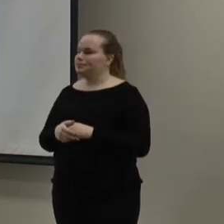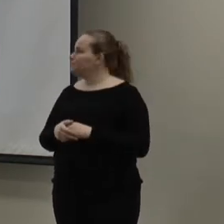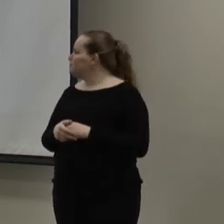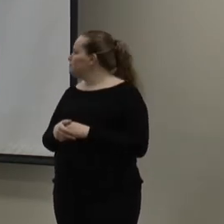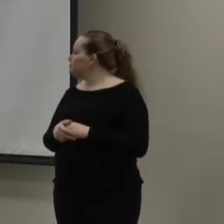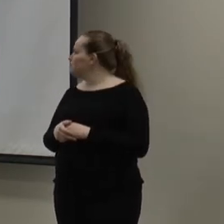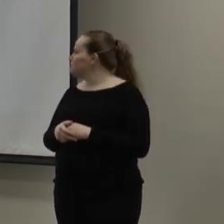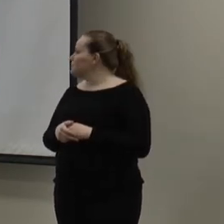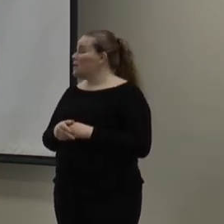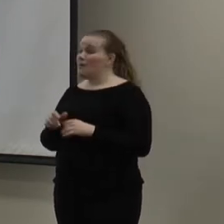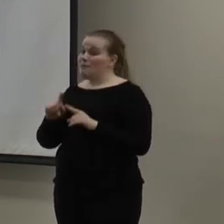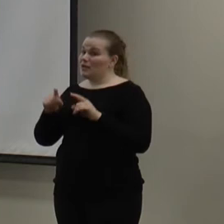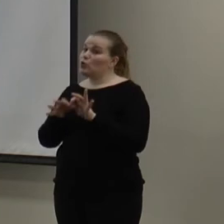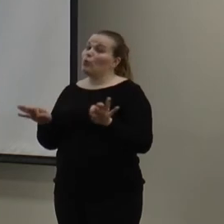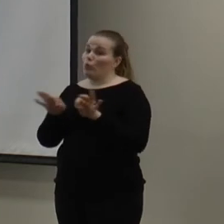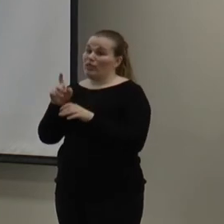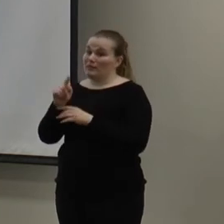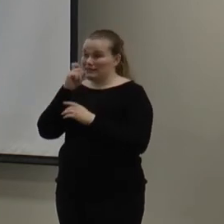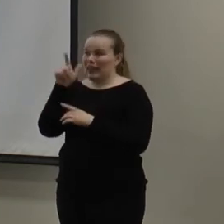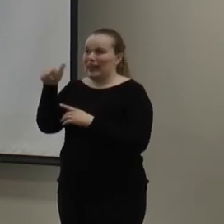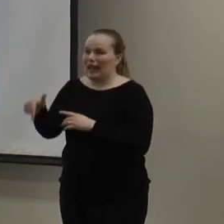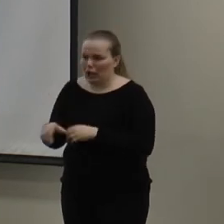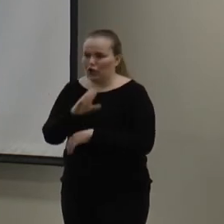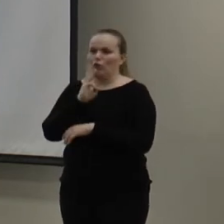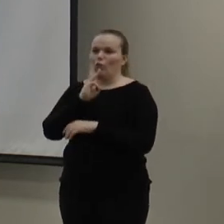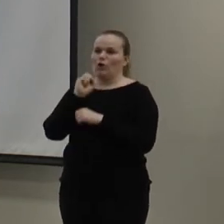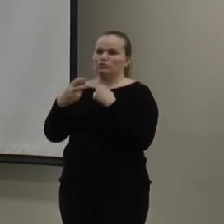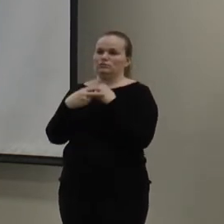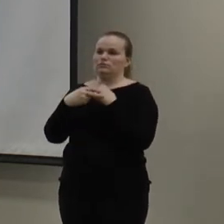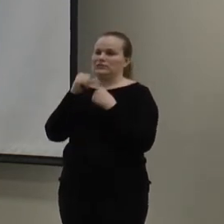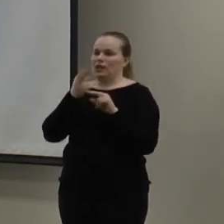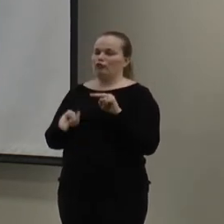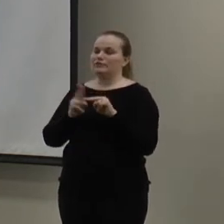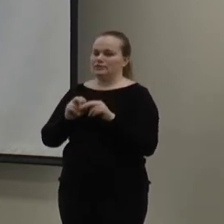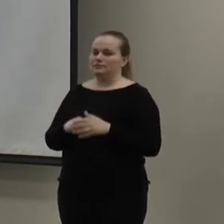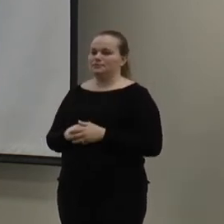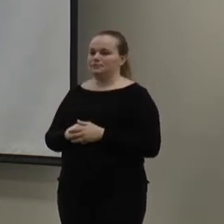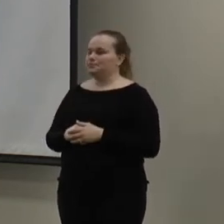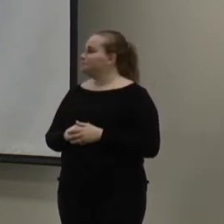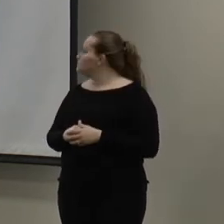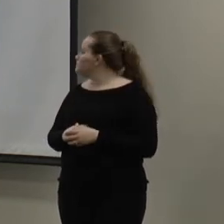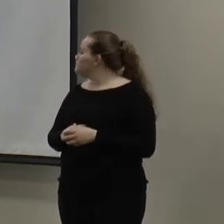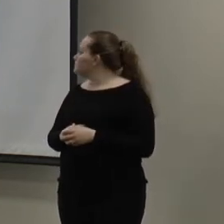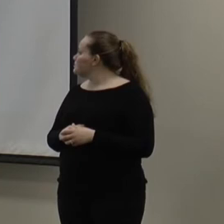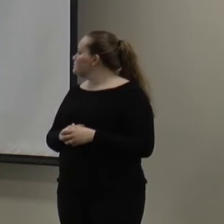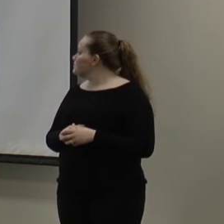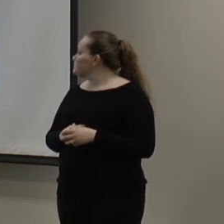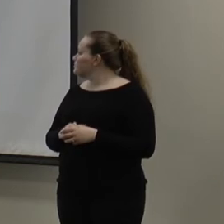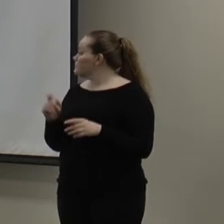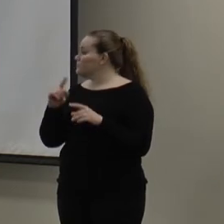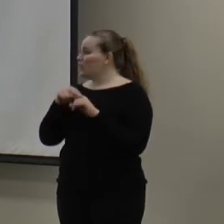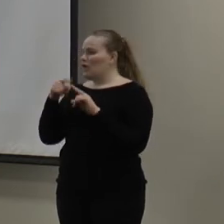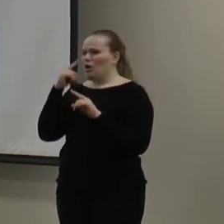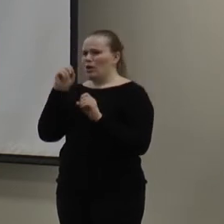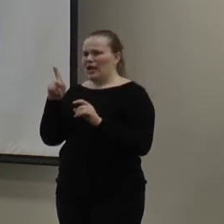But definitely it'll be worthwhile so that way, you know, your energy, your water consumption is not increasing. So then it goes into,